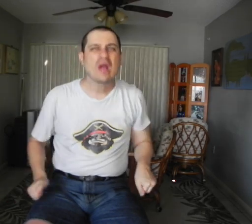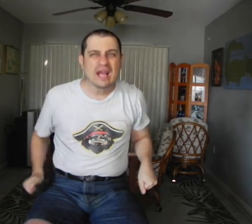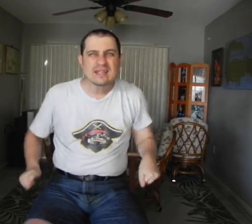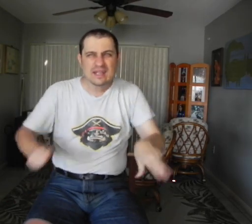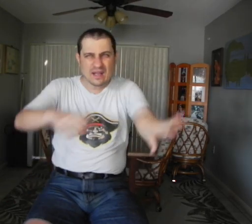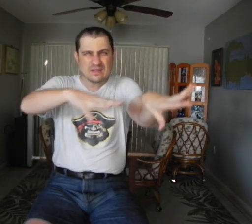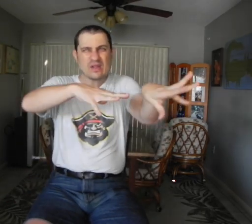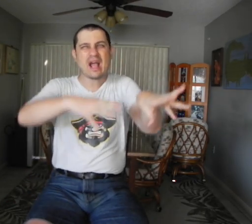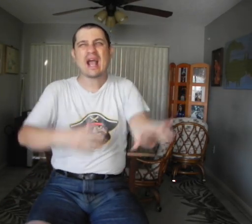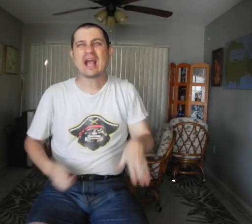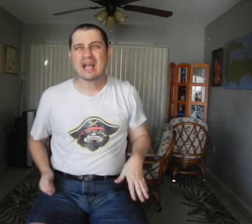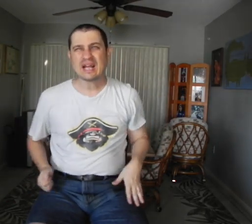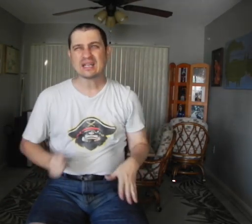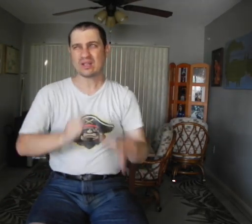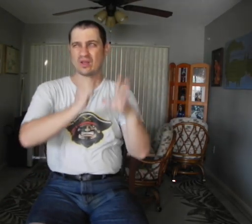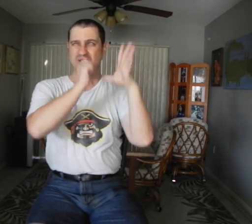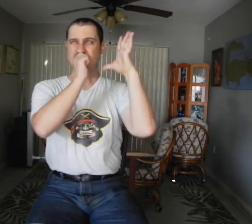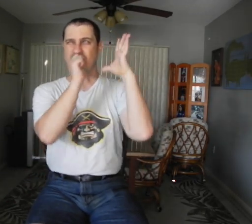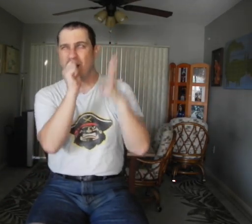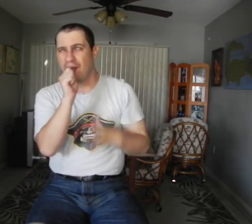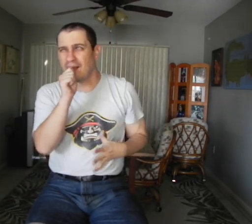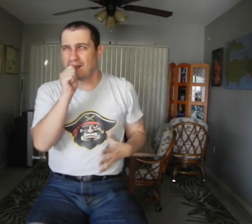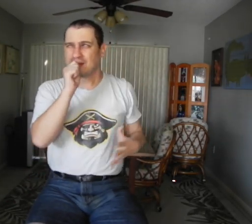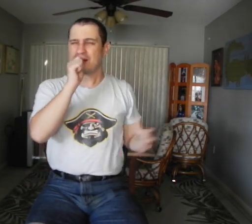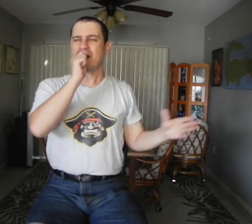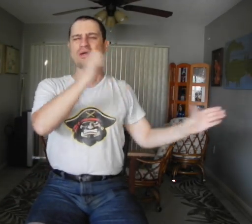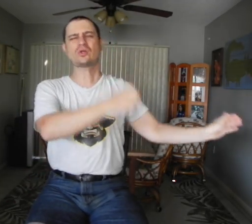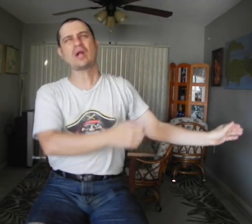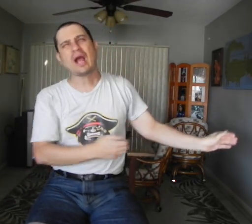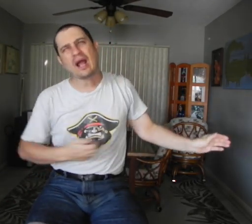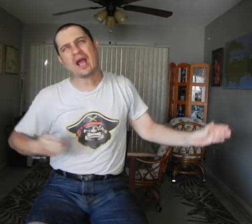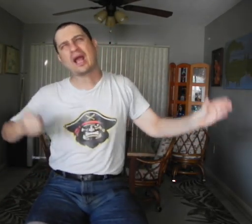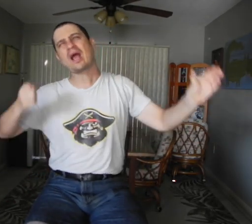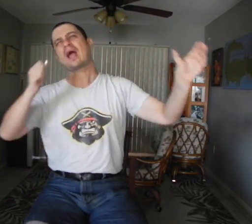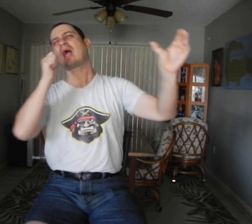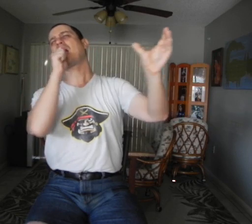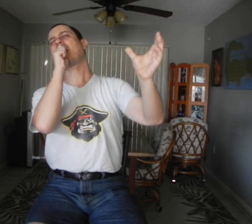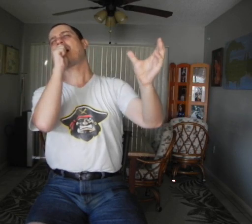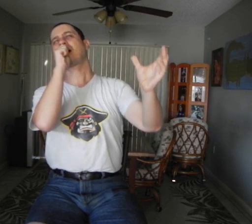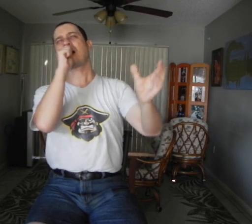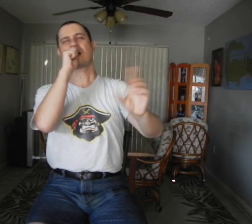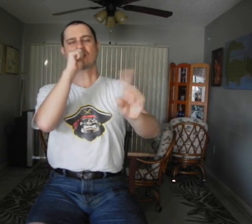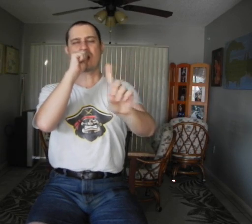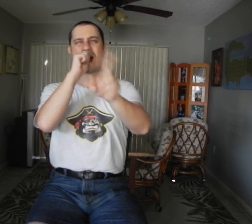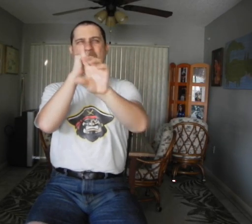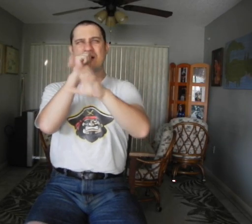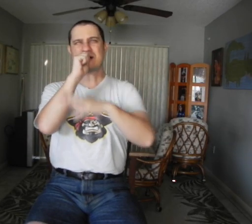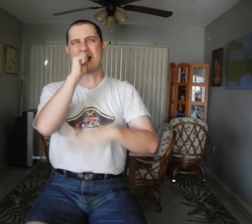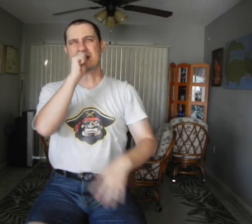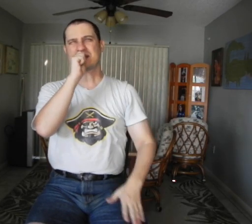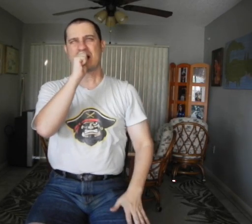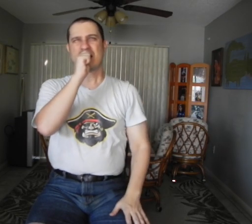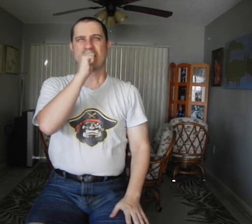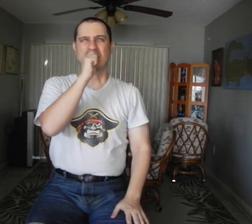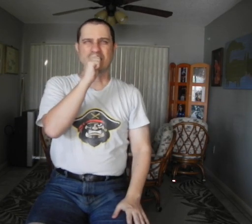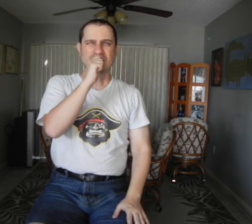awesome LA We've gone down in the Maui We've gone